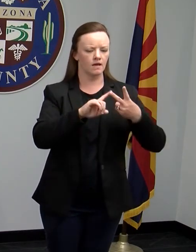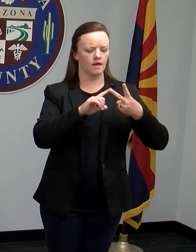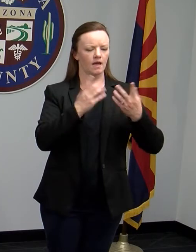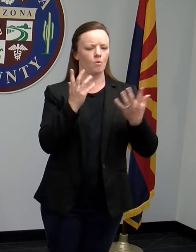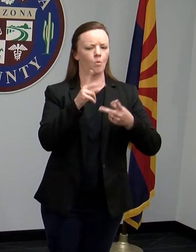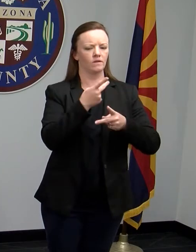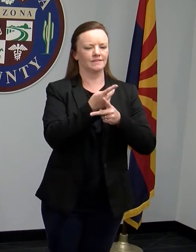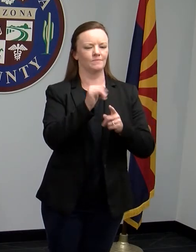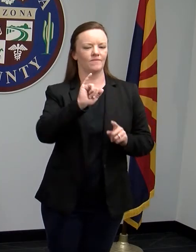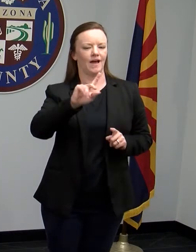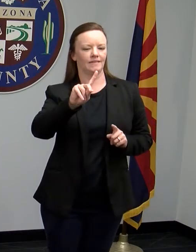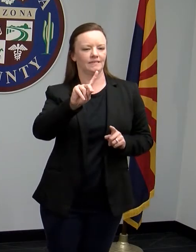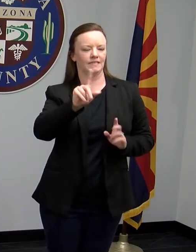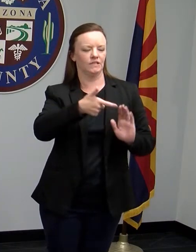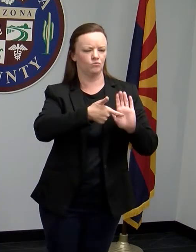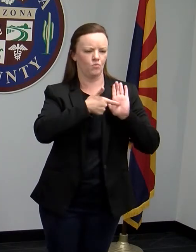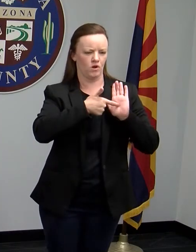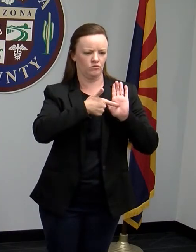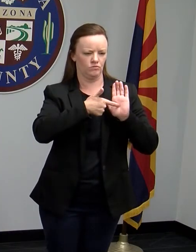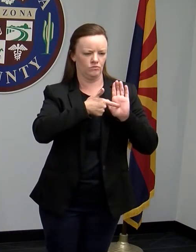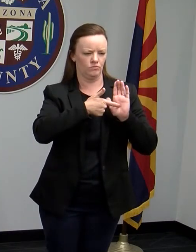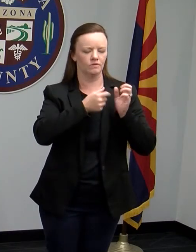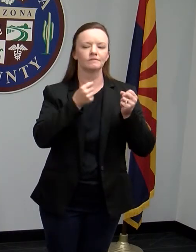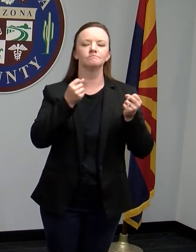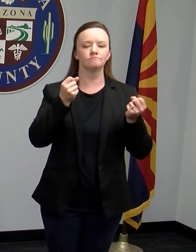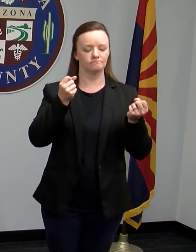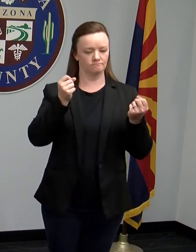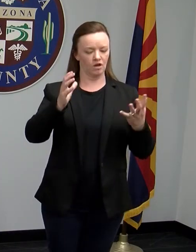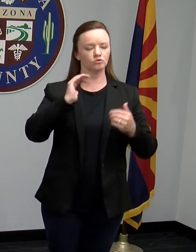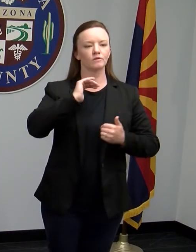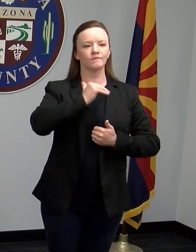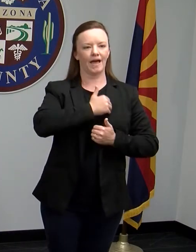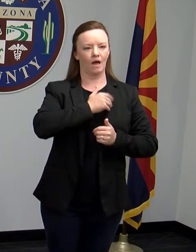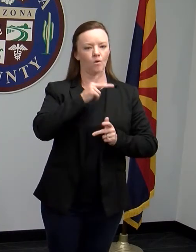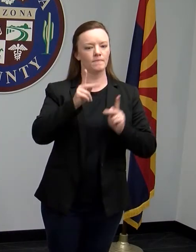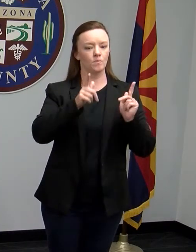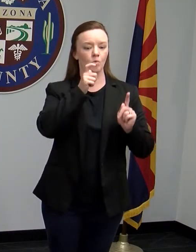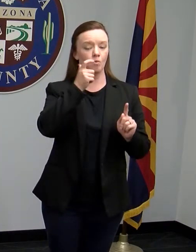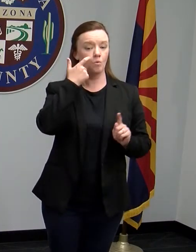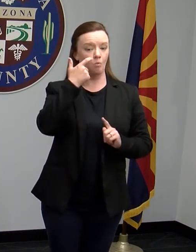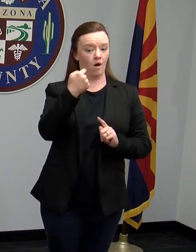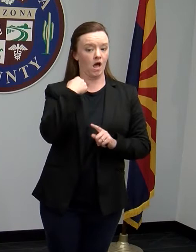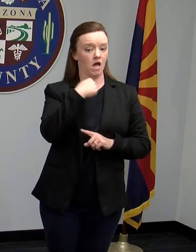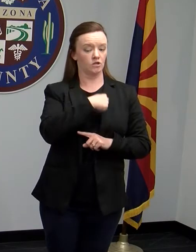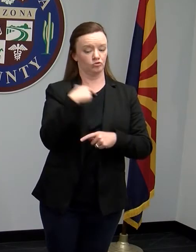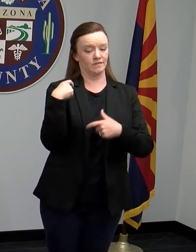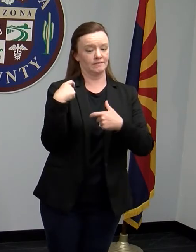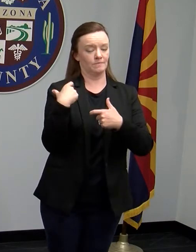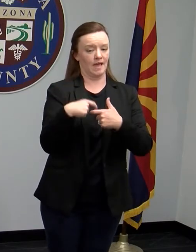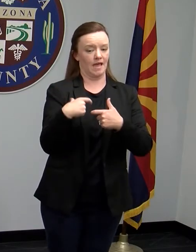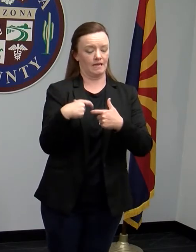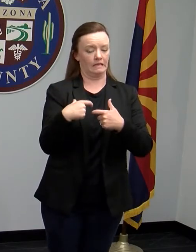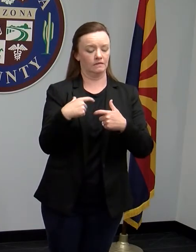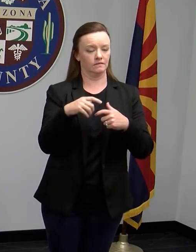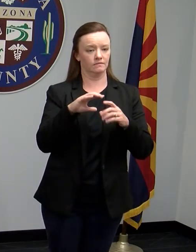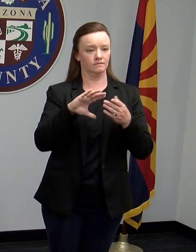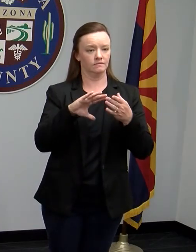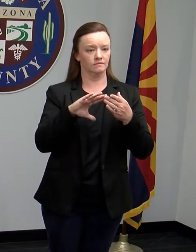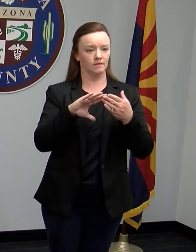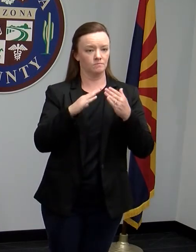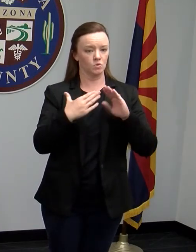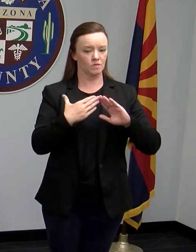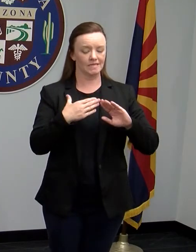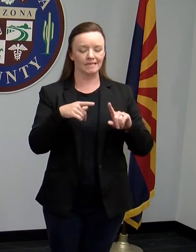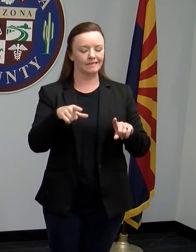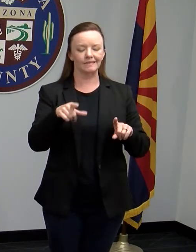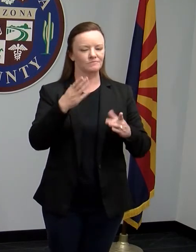of ID will be required? A lot of our audience or the Hispanic Latino community might not have a valid